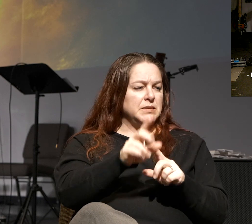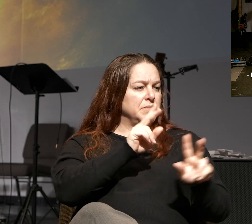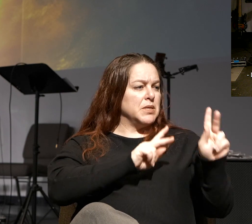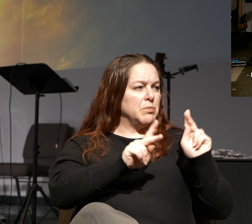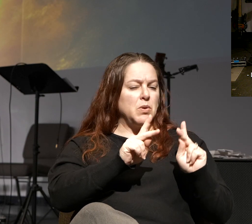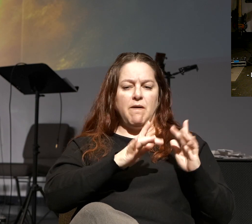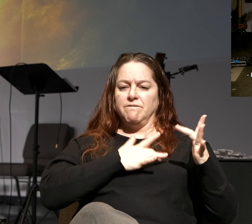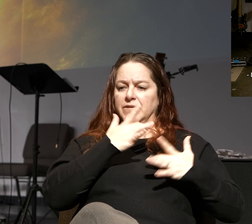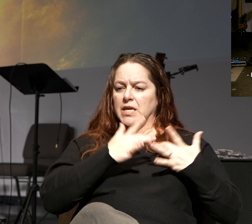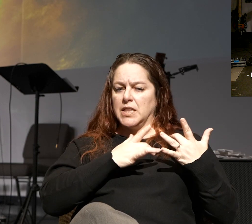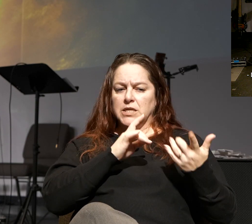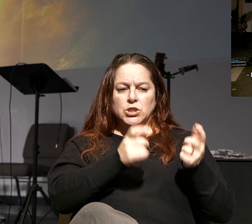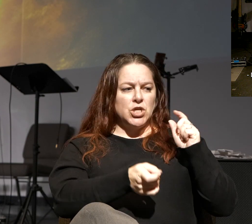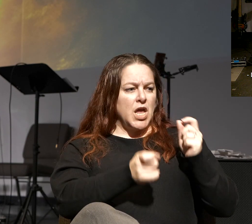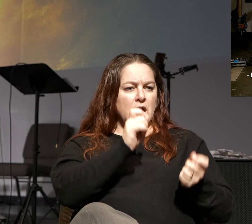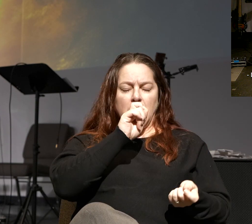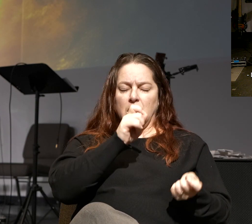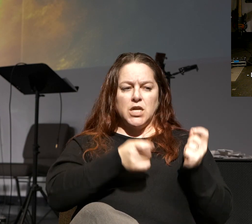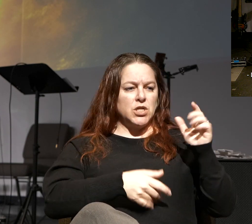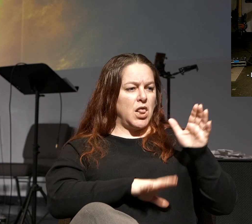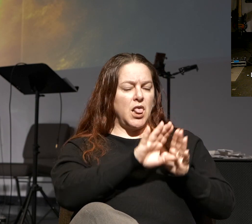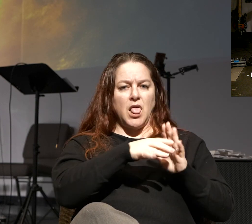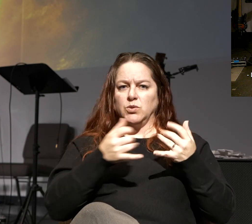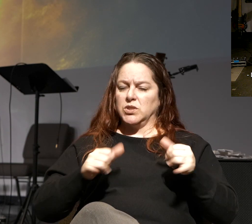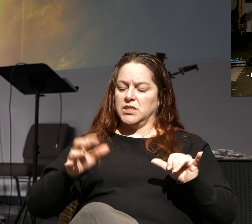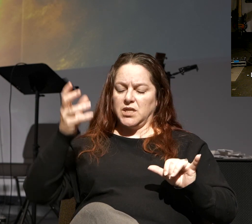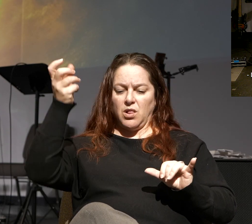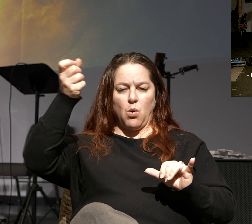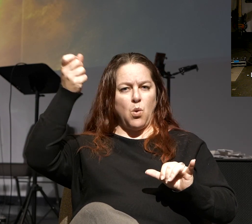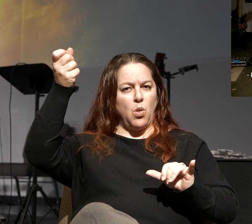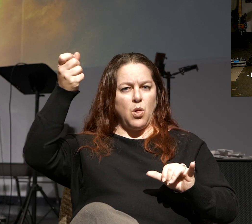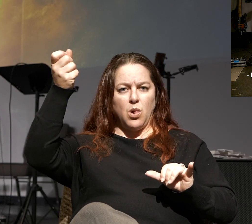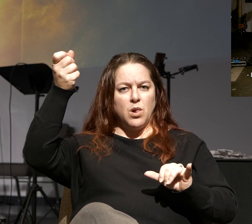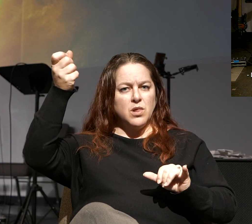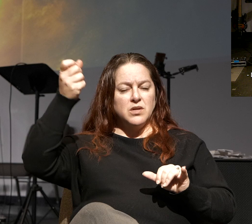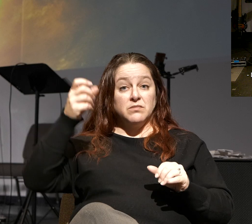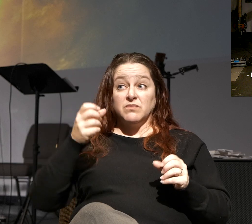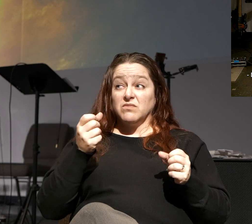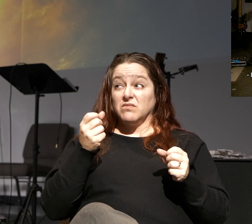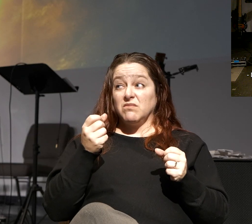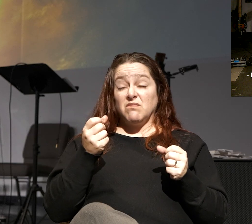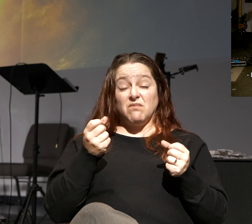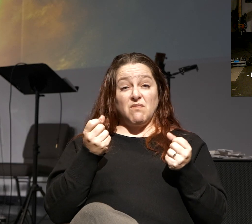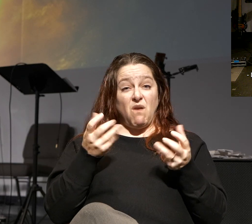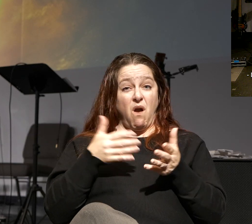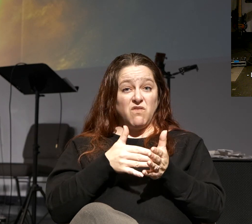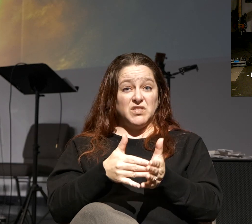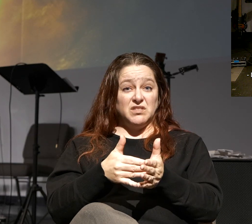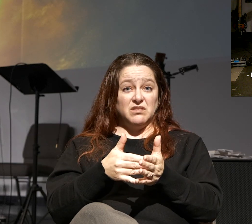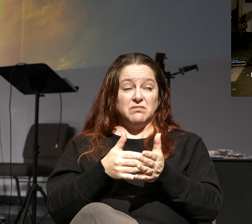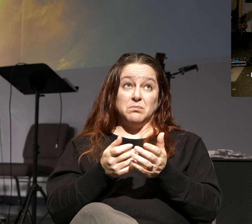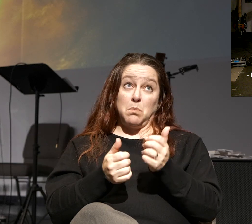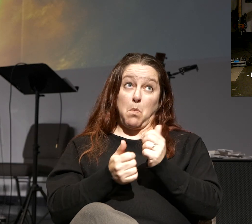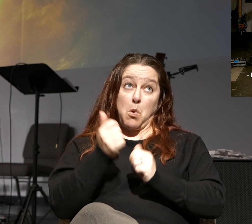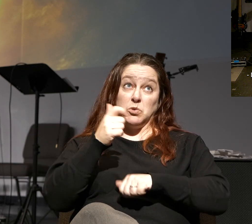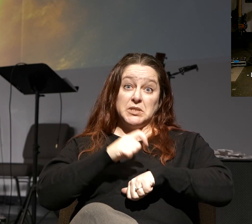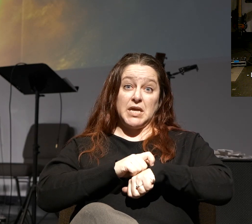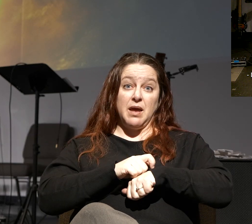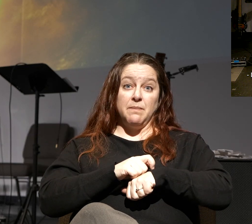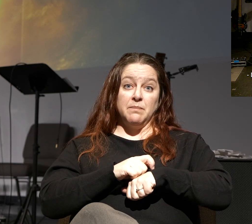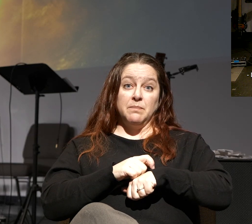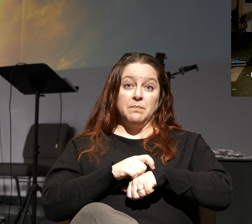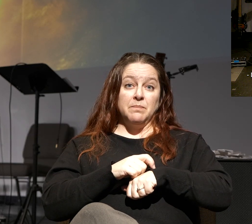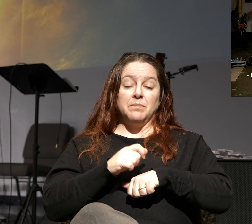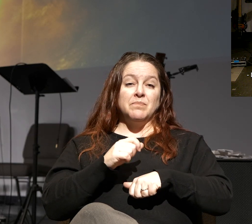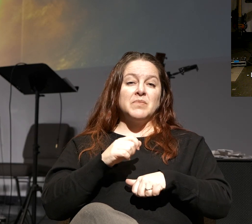your feelings. I mean, let's face it. Aren't there times, a lot of times, maybe most of the time, you just don't feel